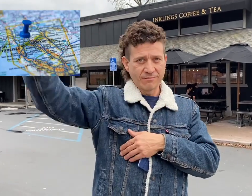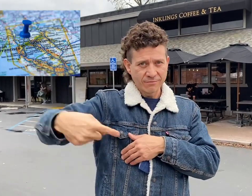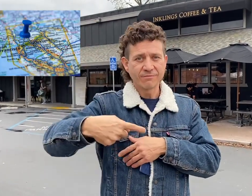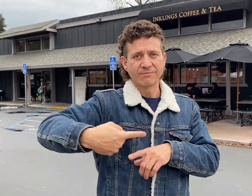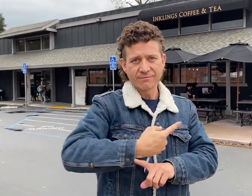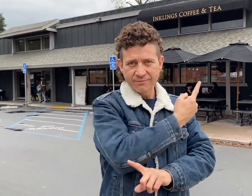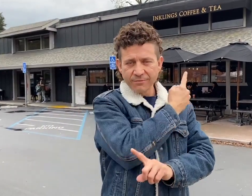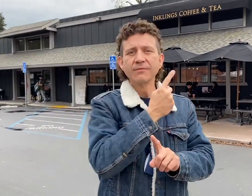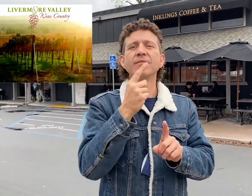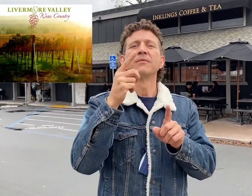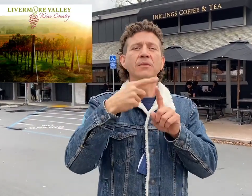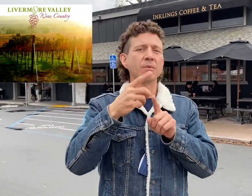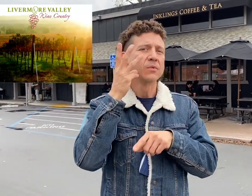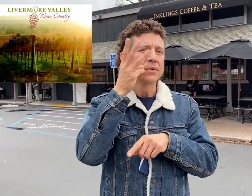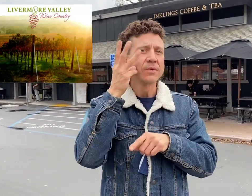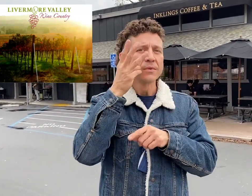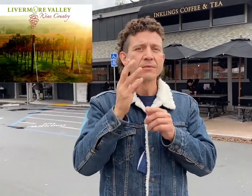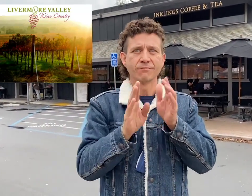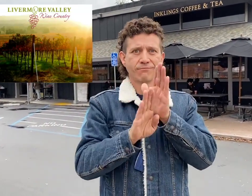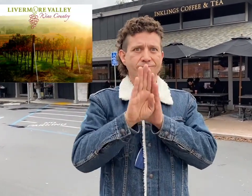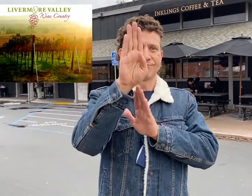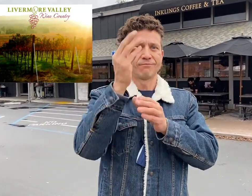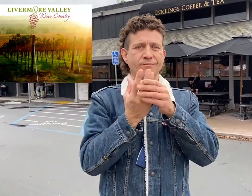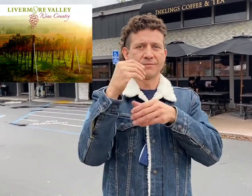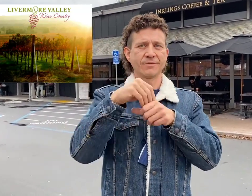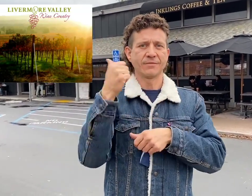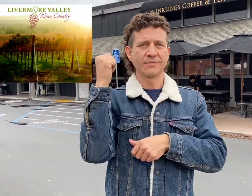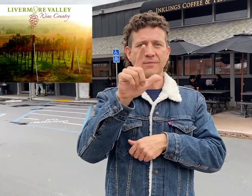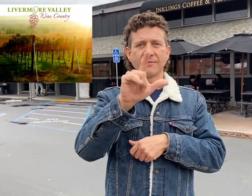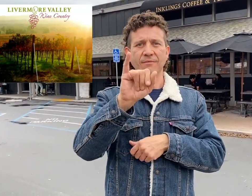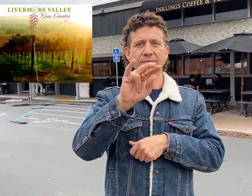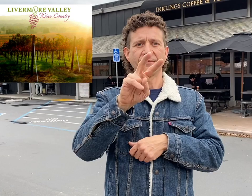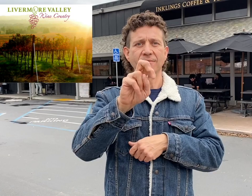Not to mention, the wine scene is growing in Livermore, just 10 miles down the road.